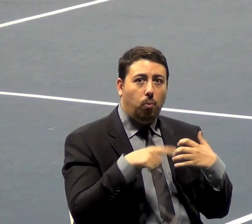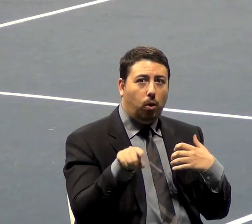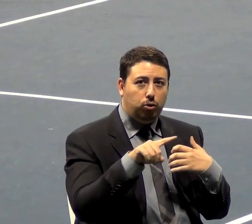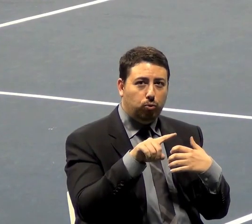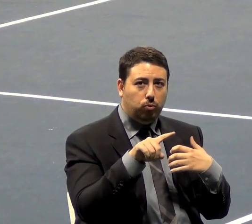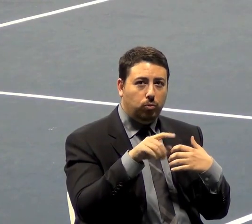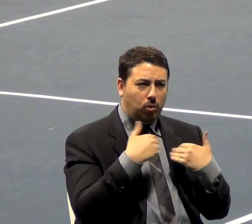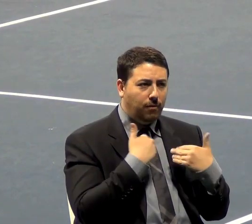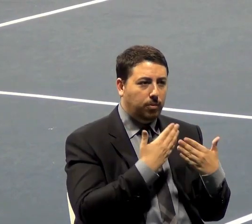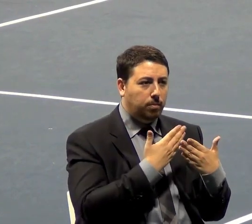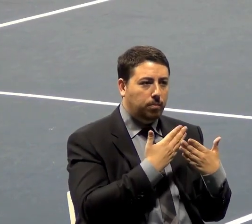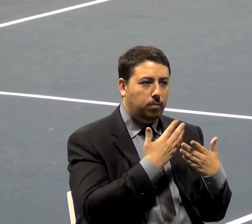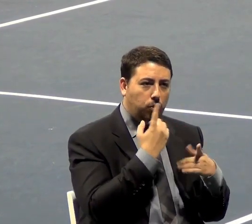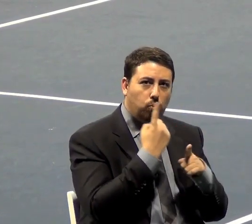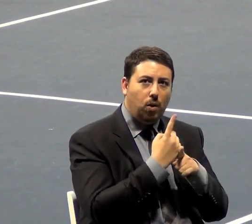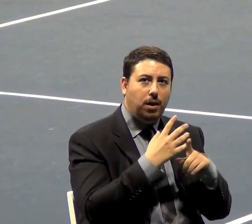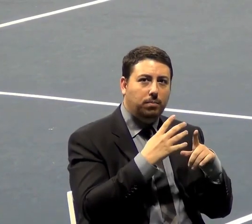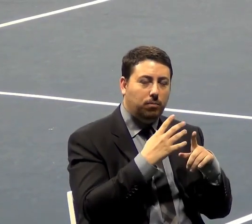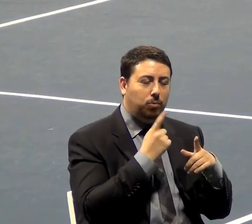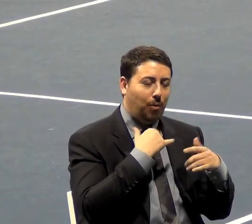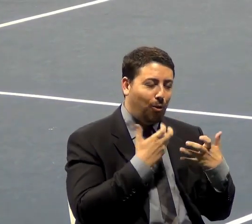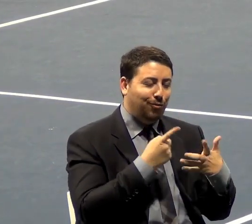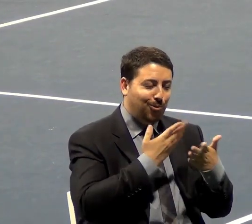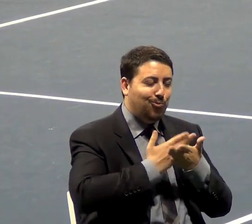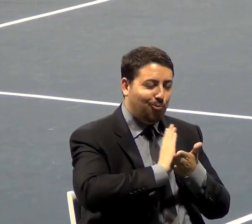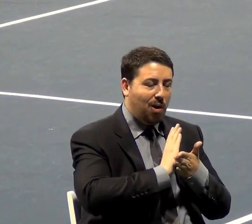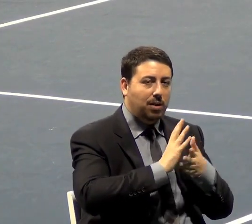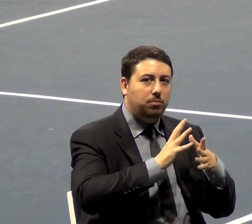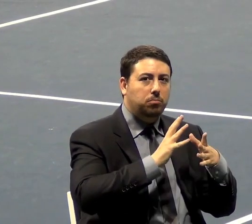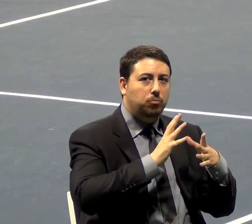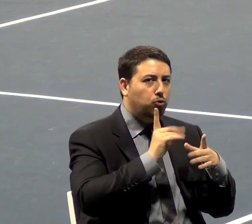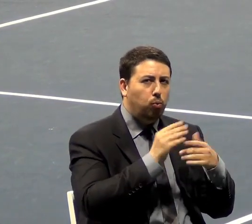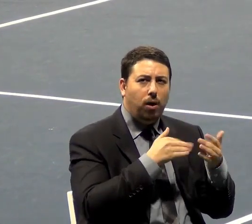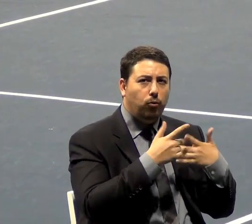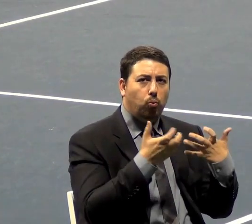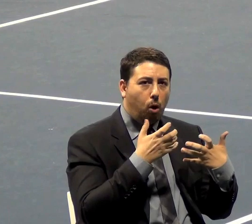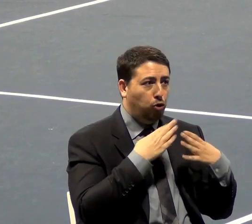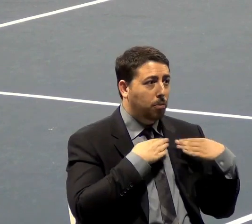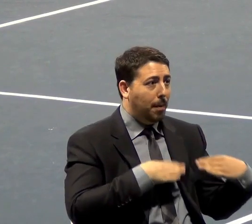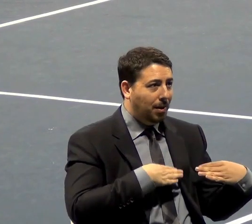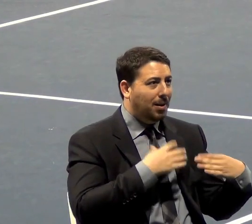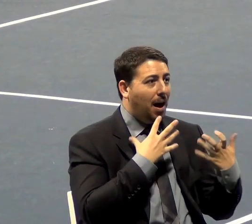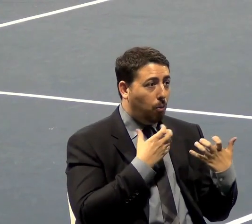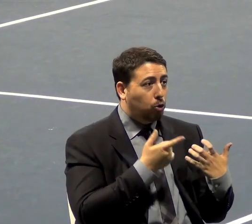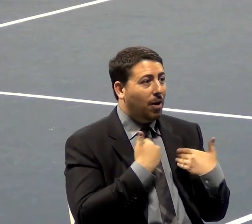right ownership to your body to do what your body you want, I want you to be able to do with your money what you want as well.